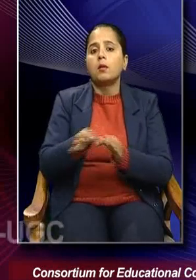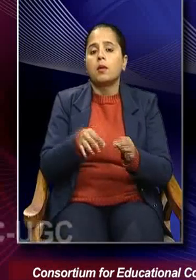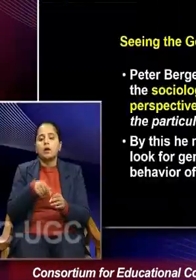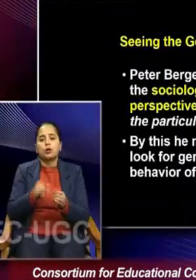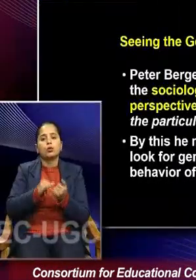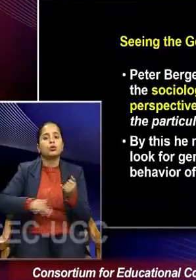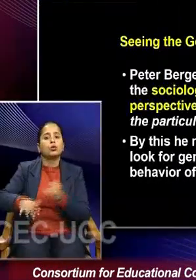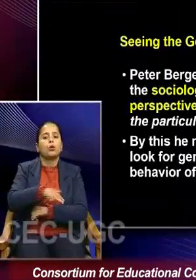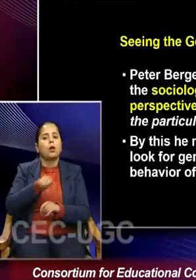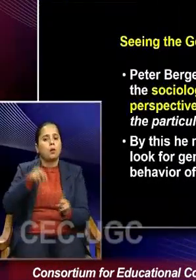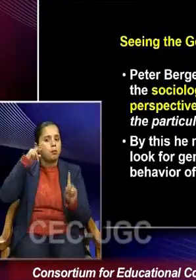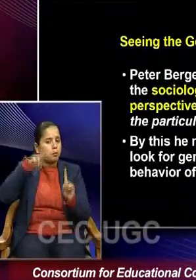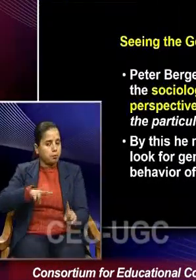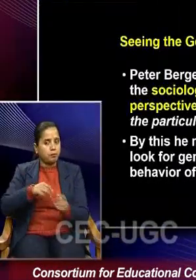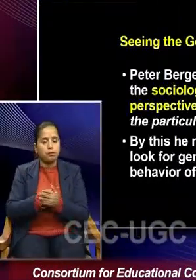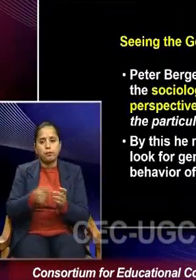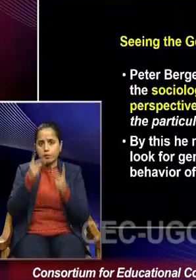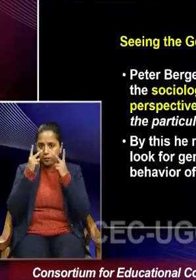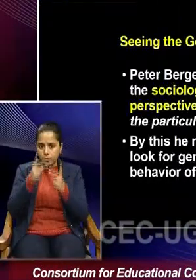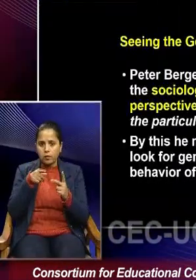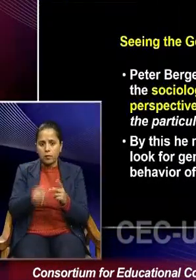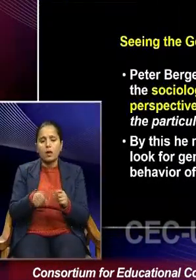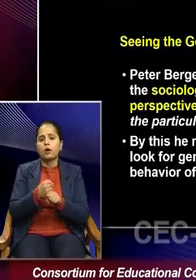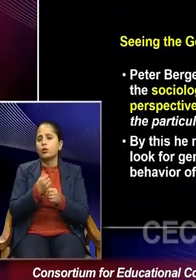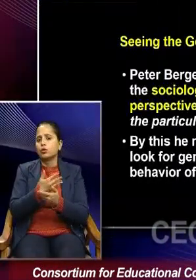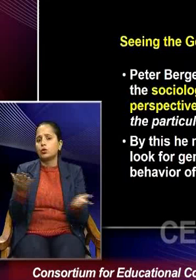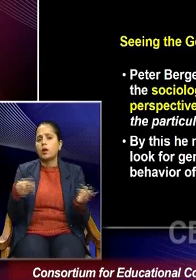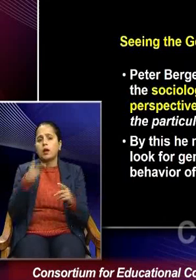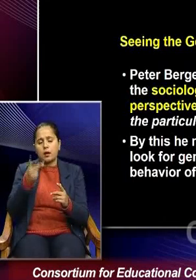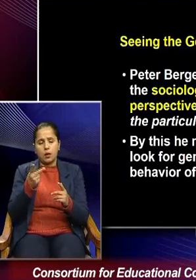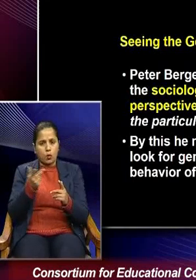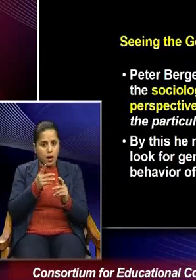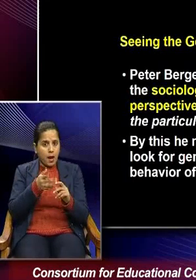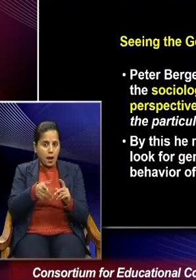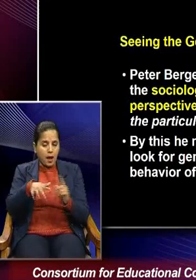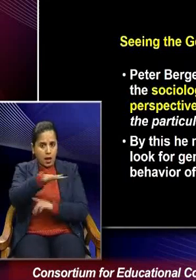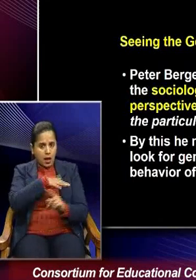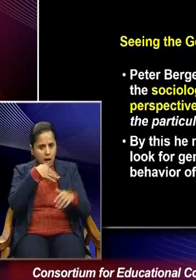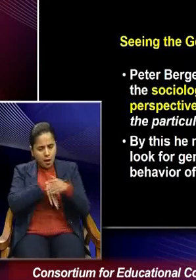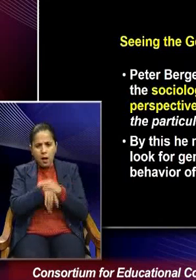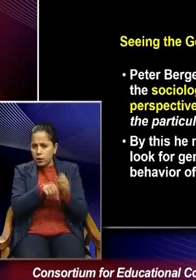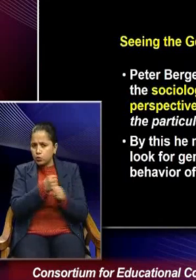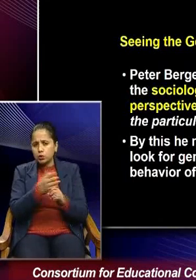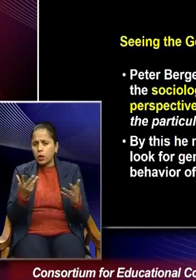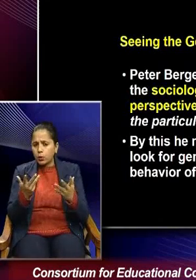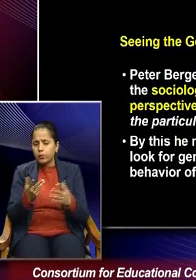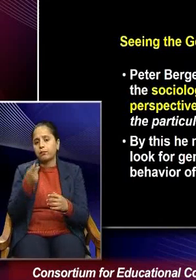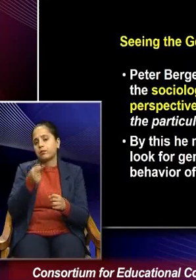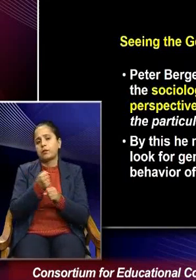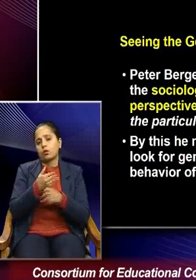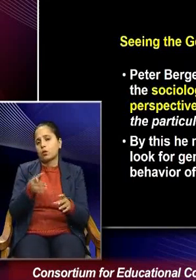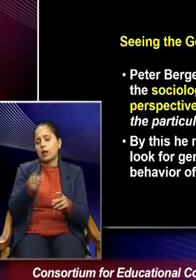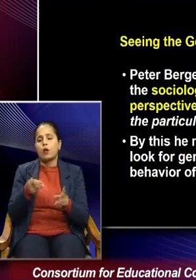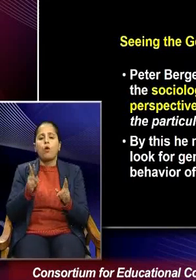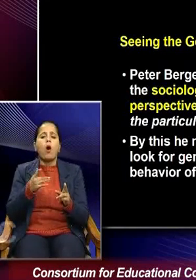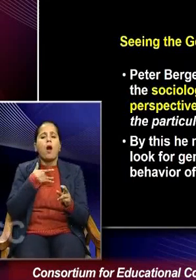perspective as seeing the general in the particular. Now, general would be a common